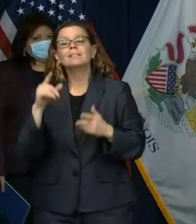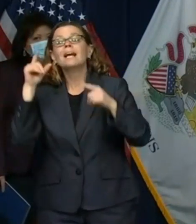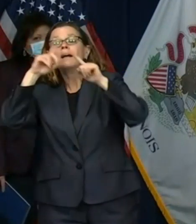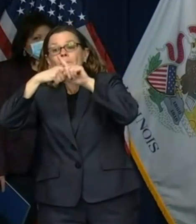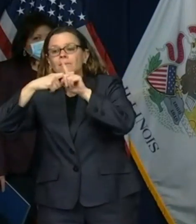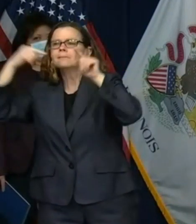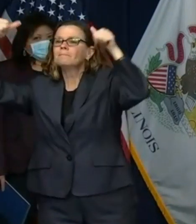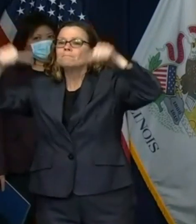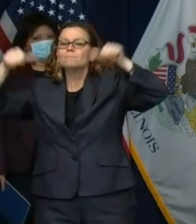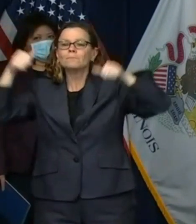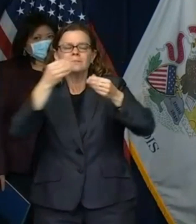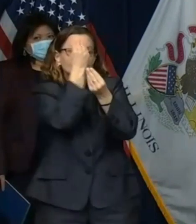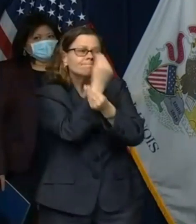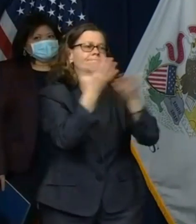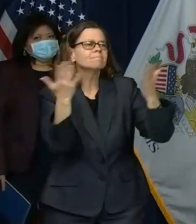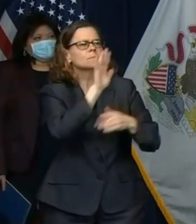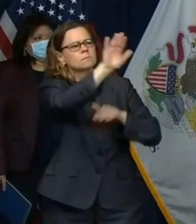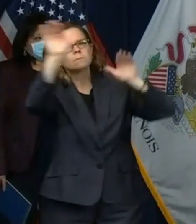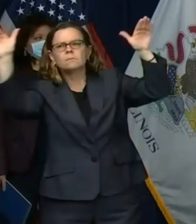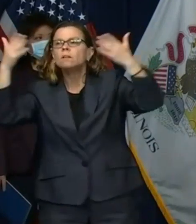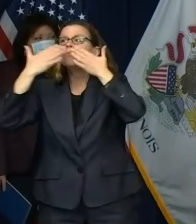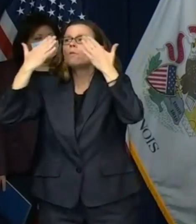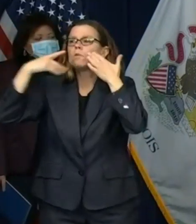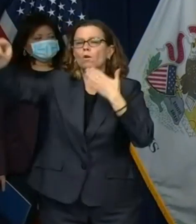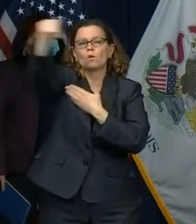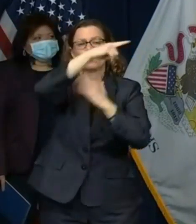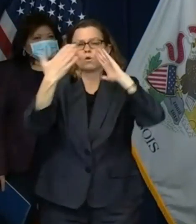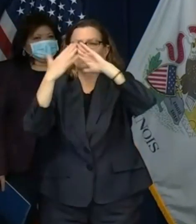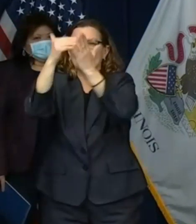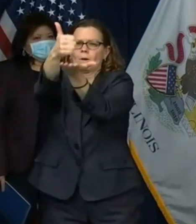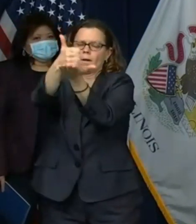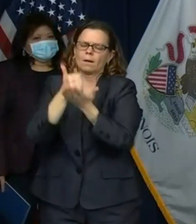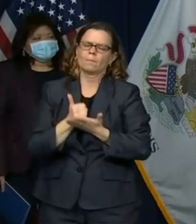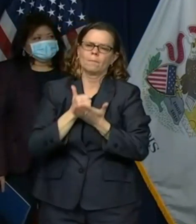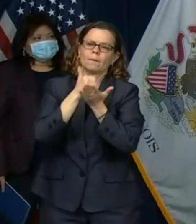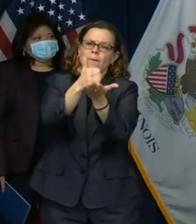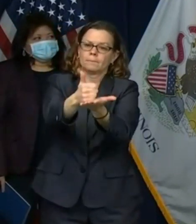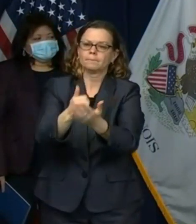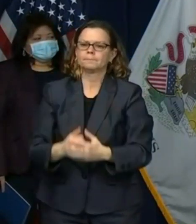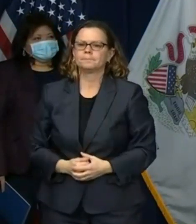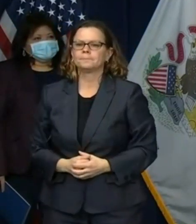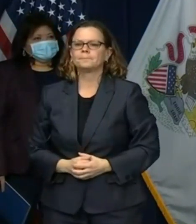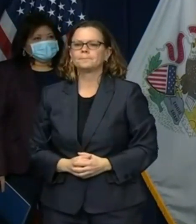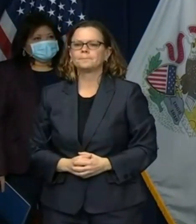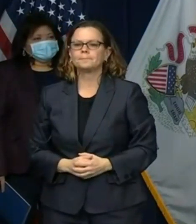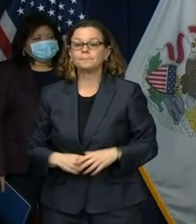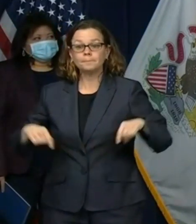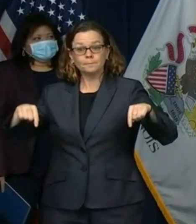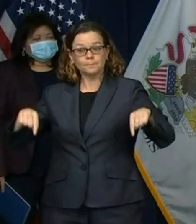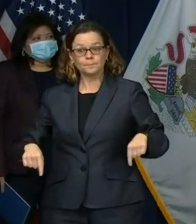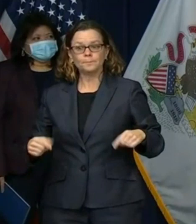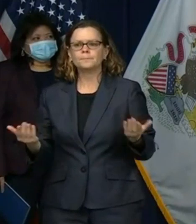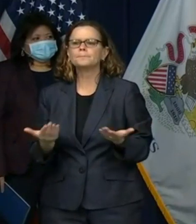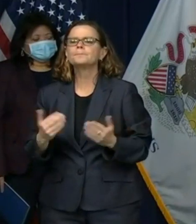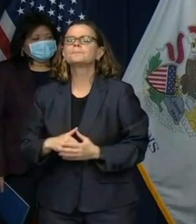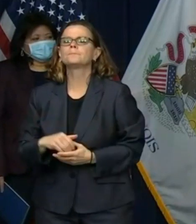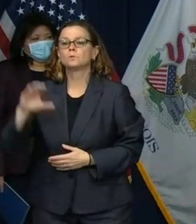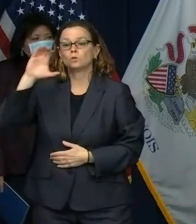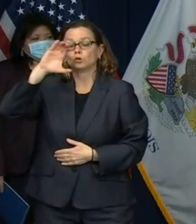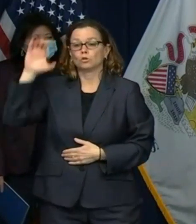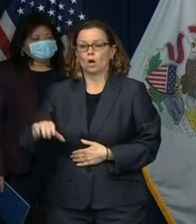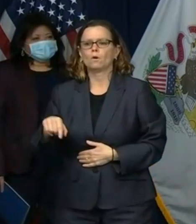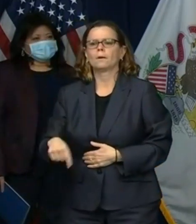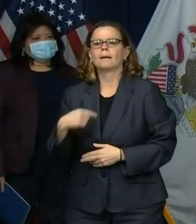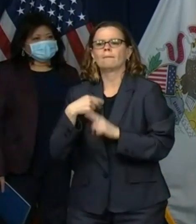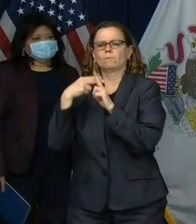chicagoland organizers at off their plate have partnered with five five area restaurants